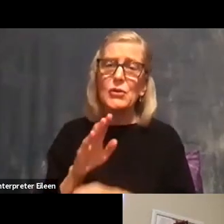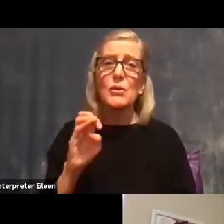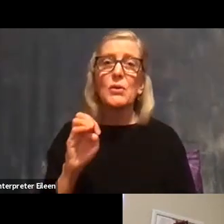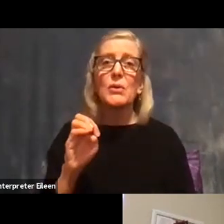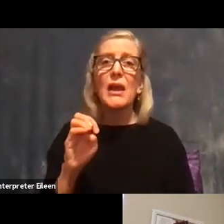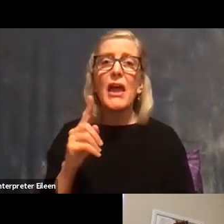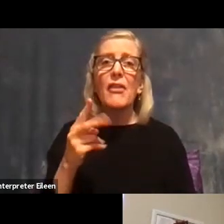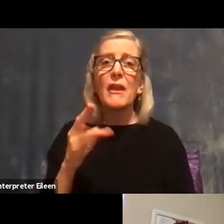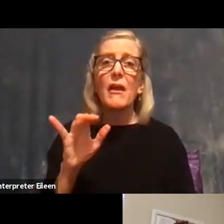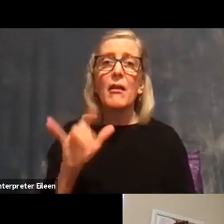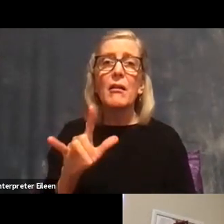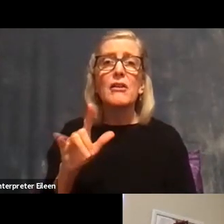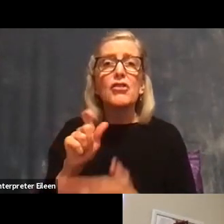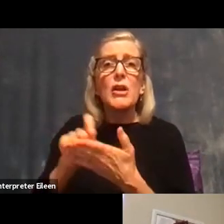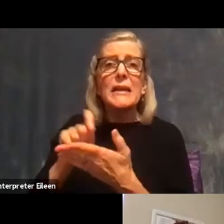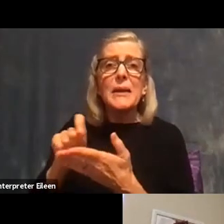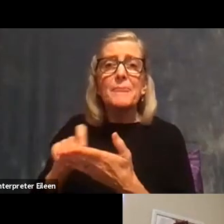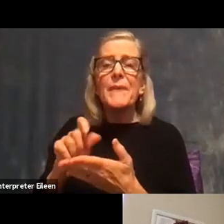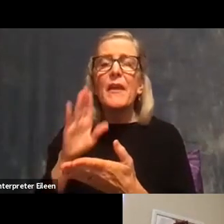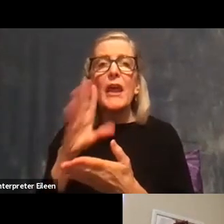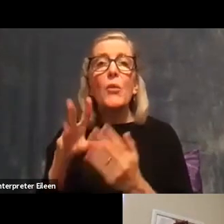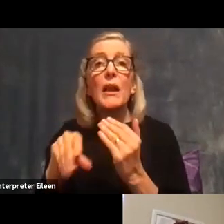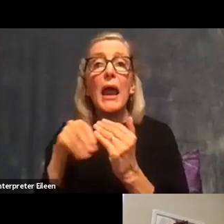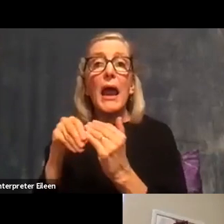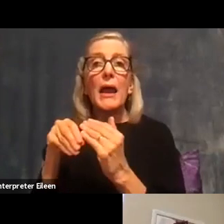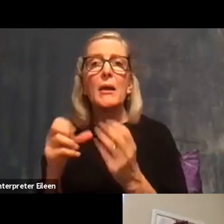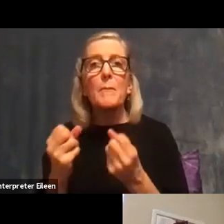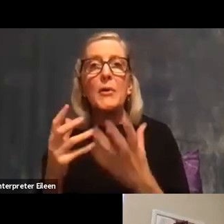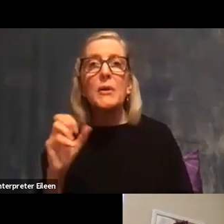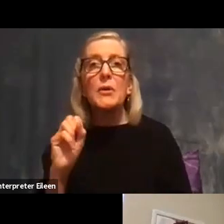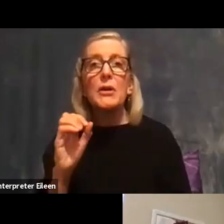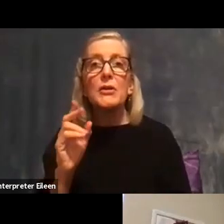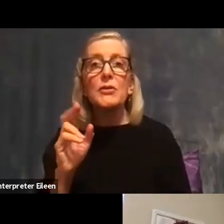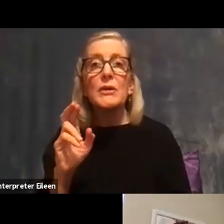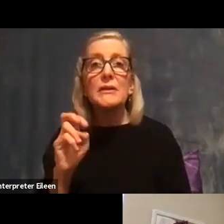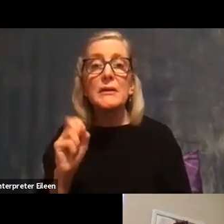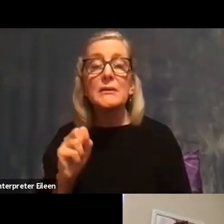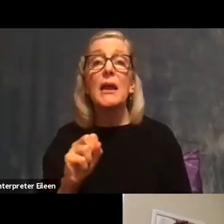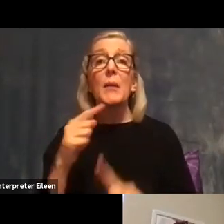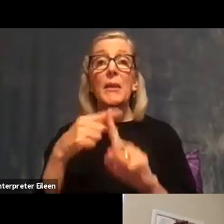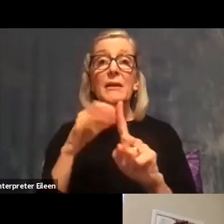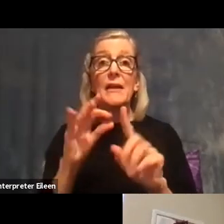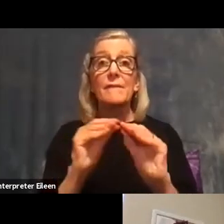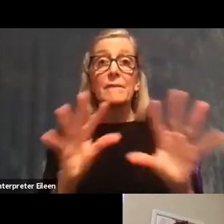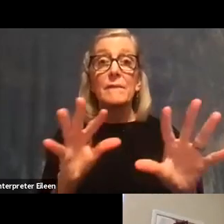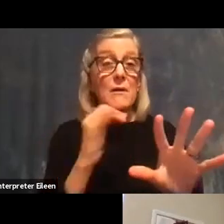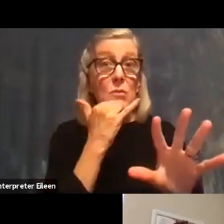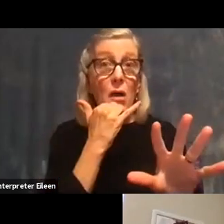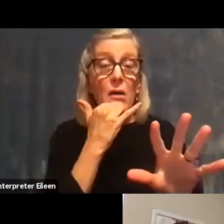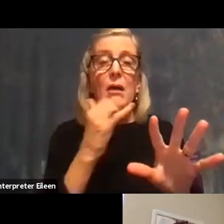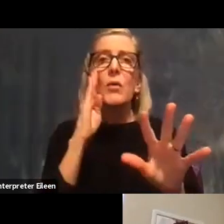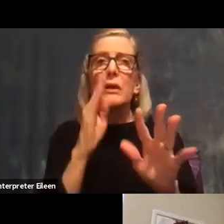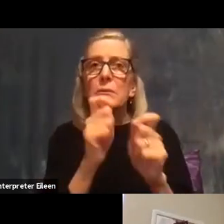sources and will actually retract and correct information if they get it wrong. Where we start to run into problems is